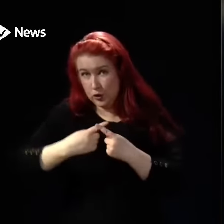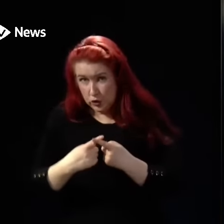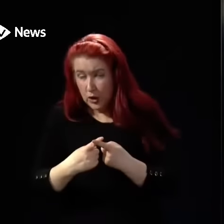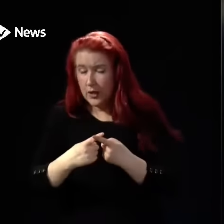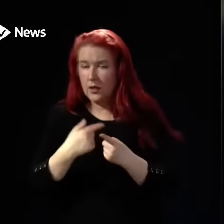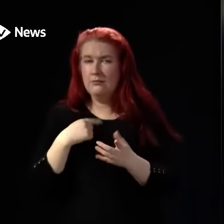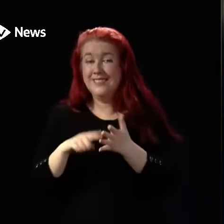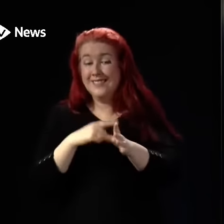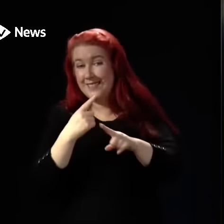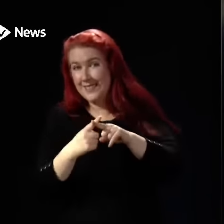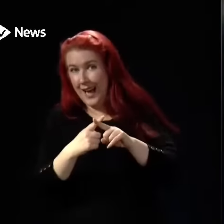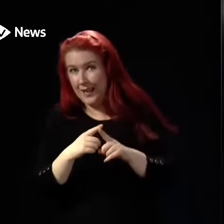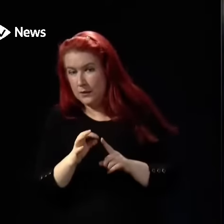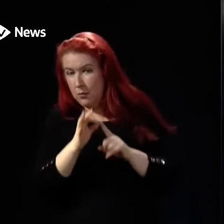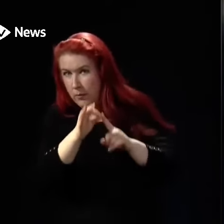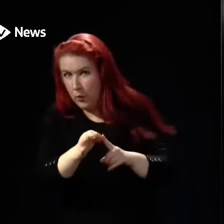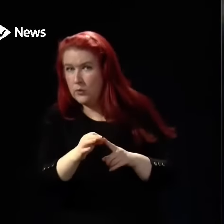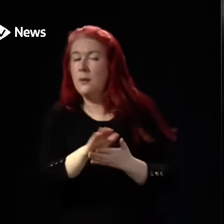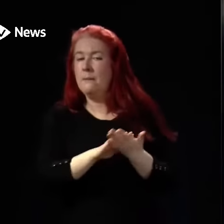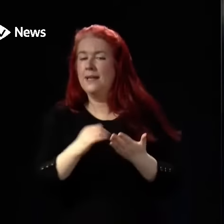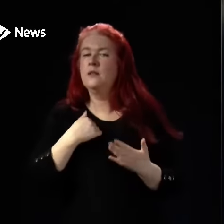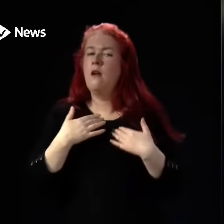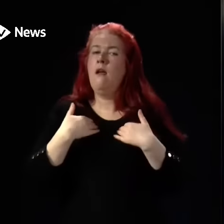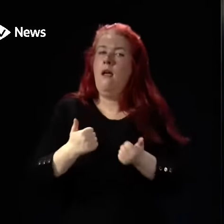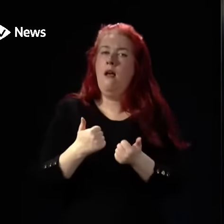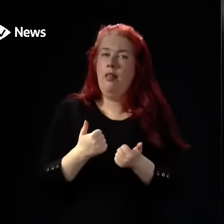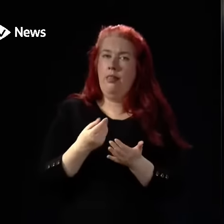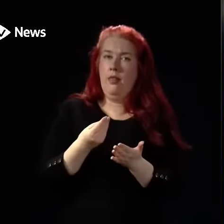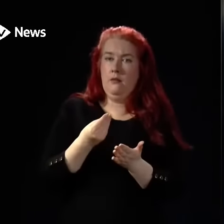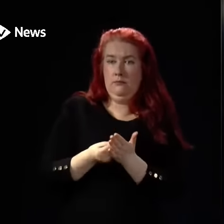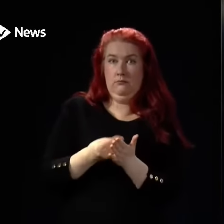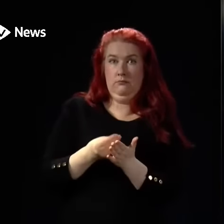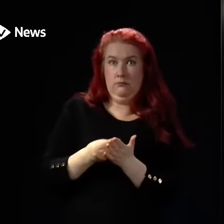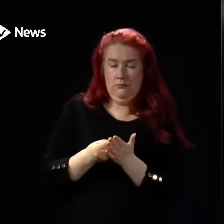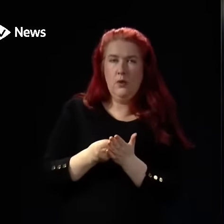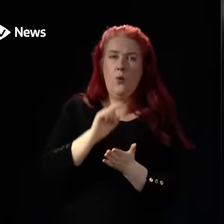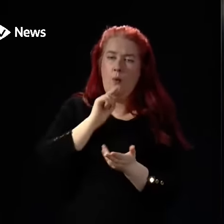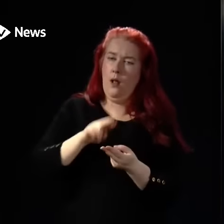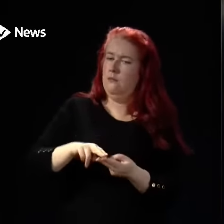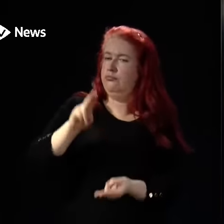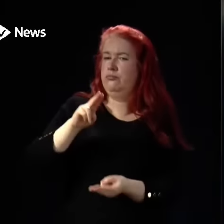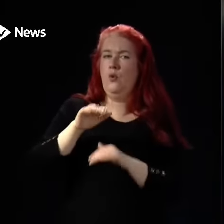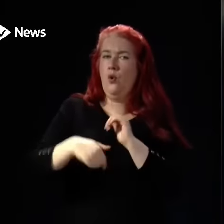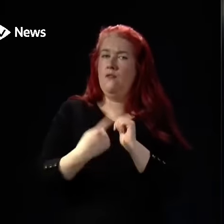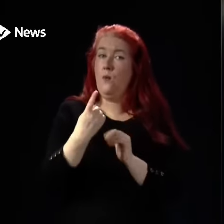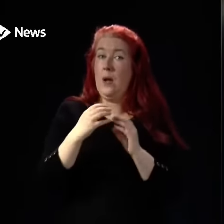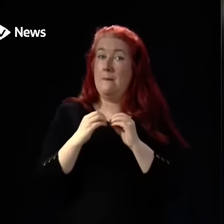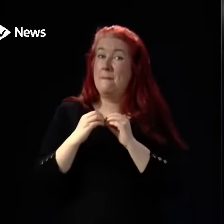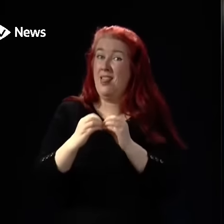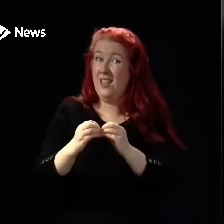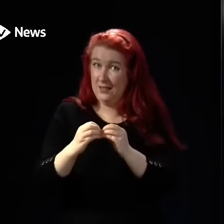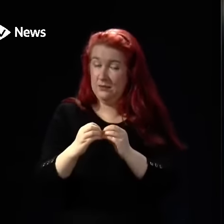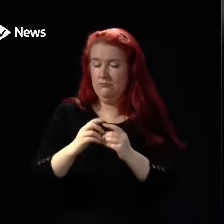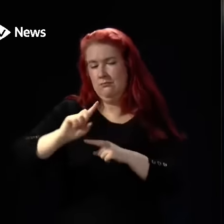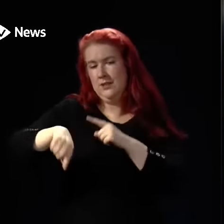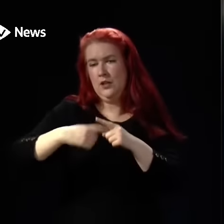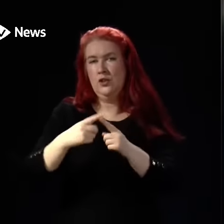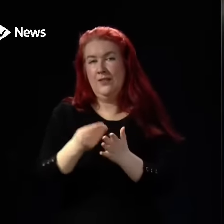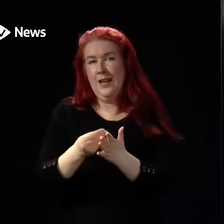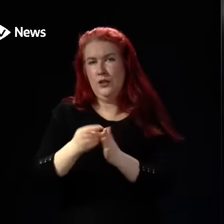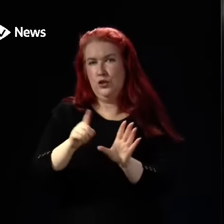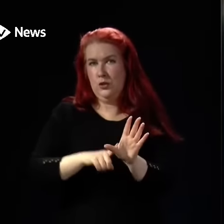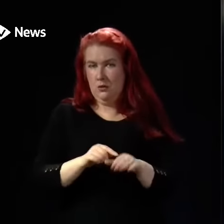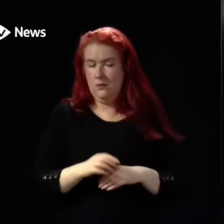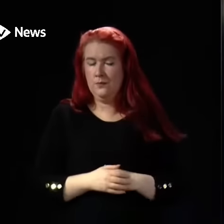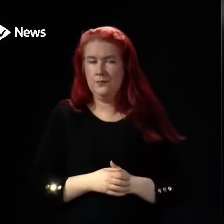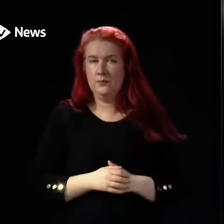in it mean that we will increase the health revenue budget by more than £1 billion in the next financial year. And